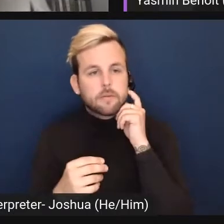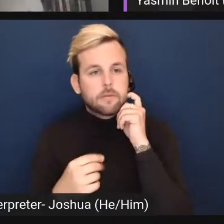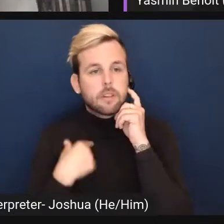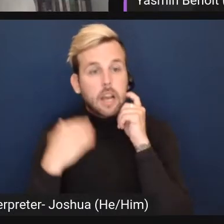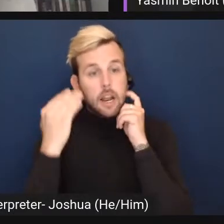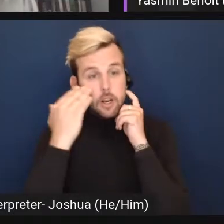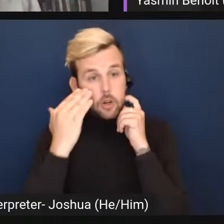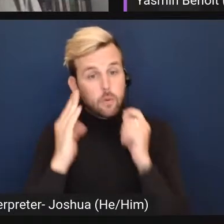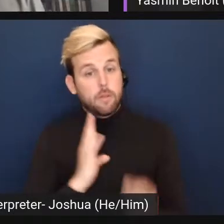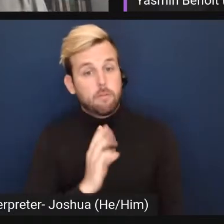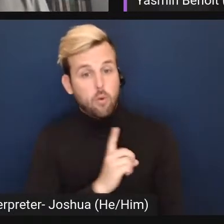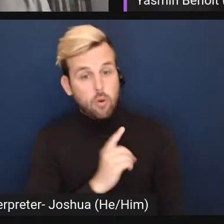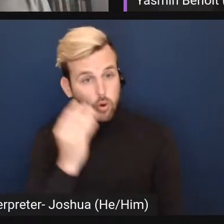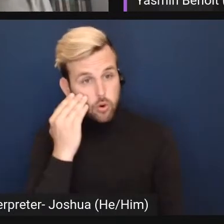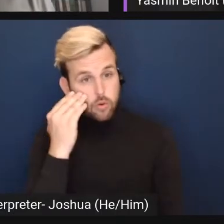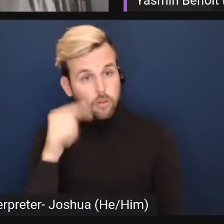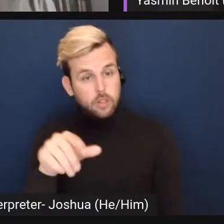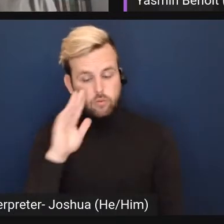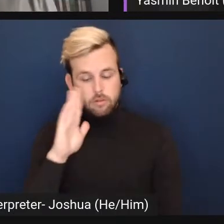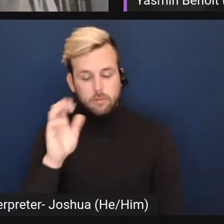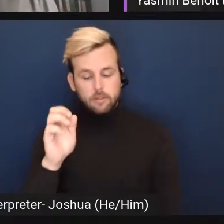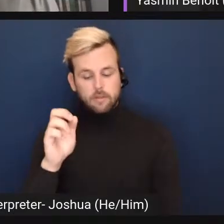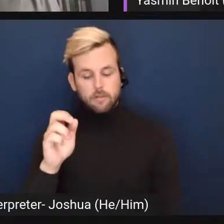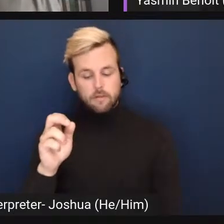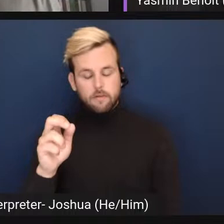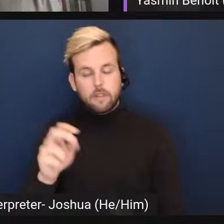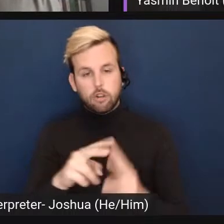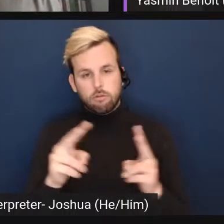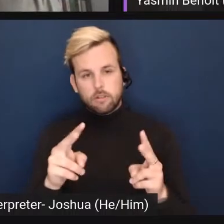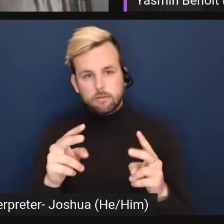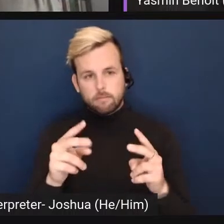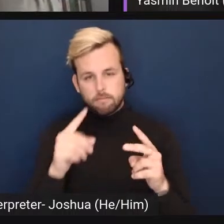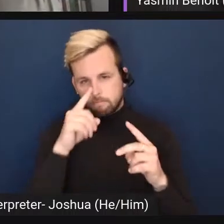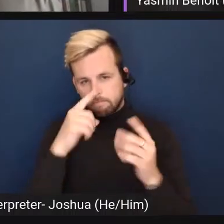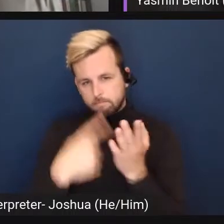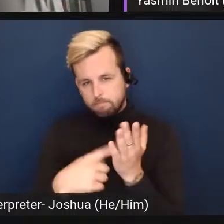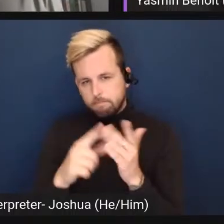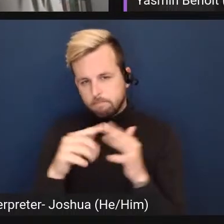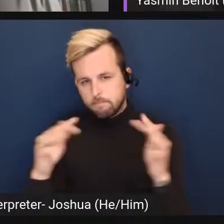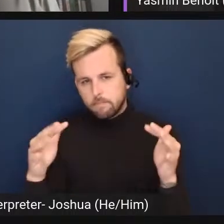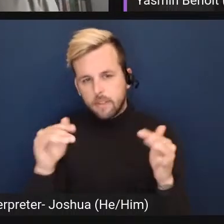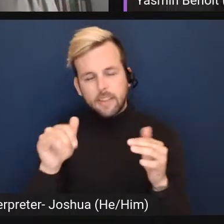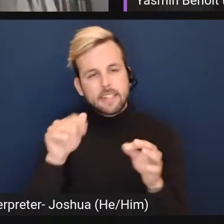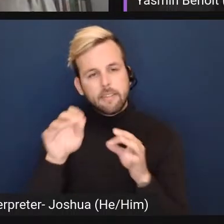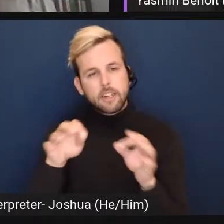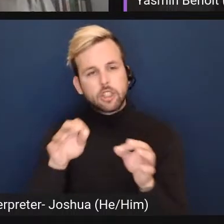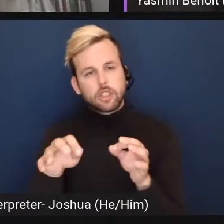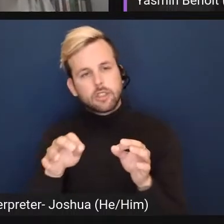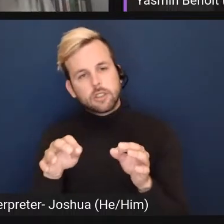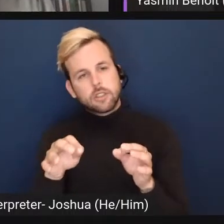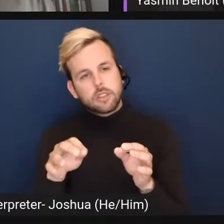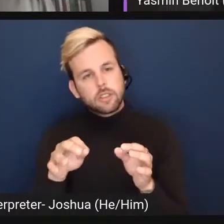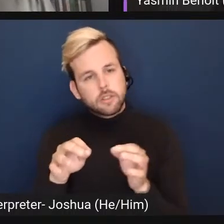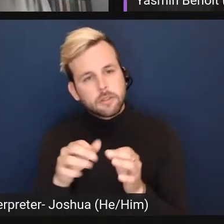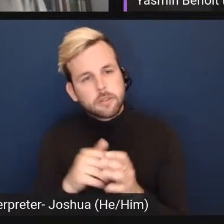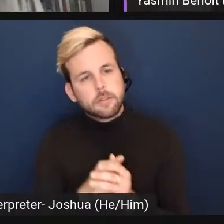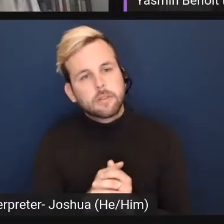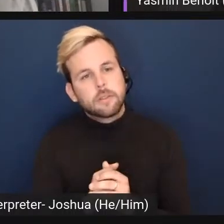and the board knew that this was going to be really controversial, that this definition is the